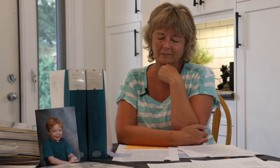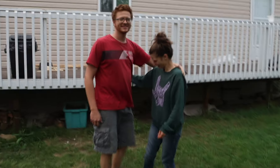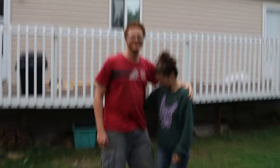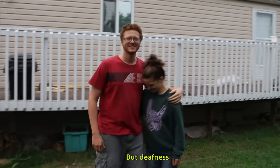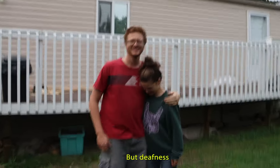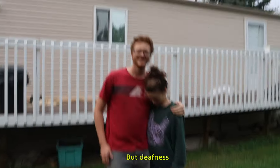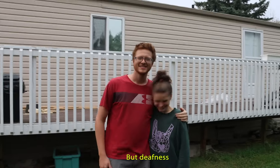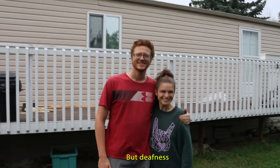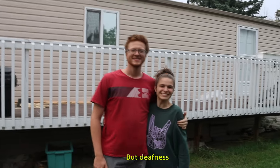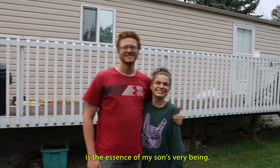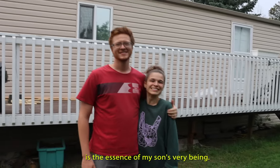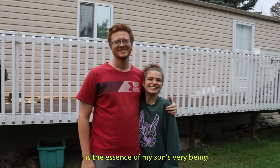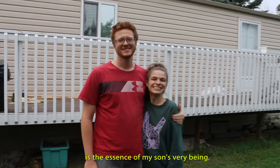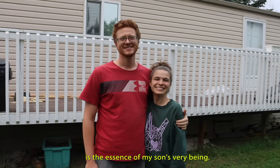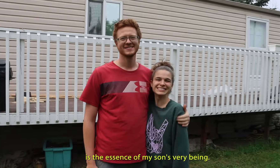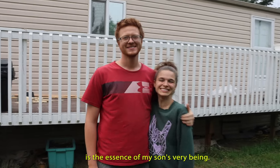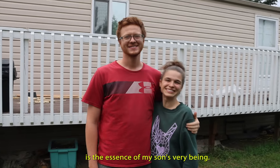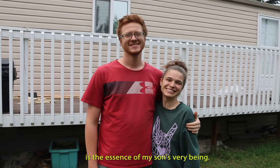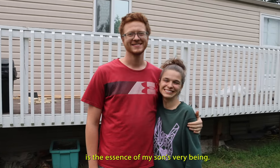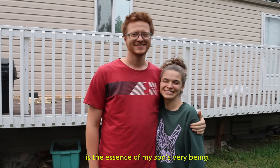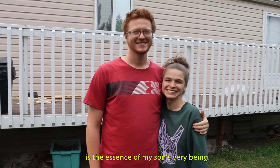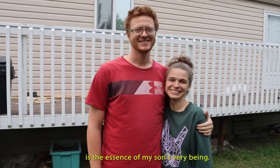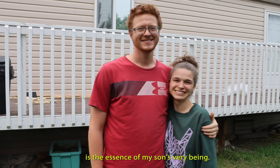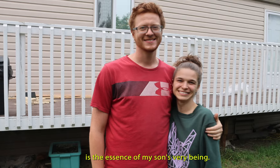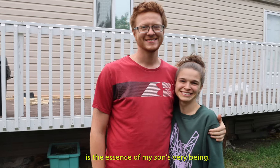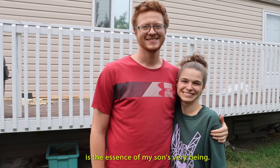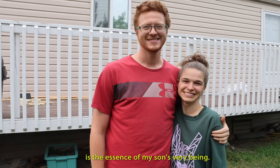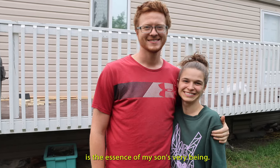But Deafness is the essence of my son's very being.